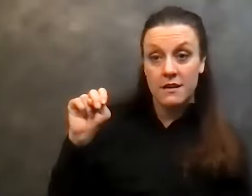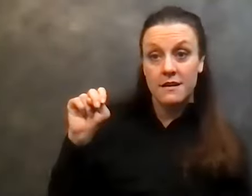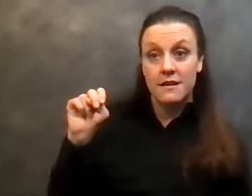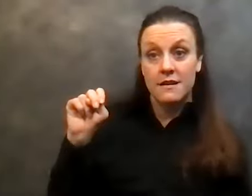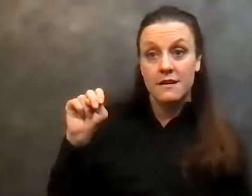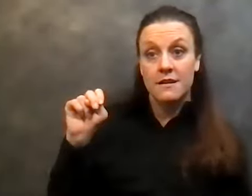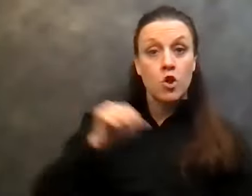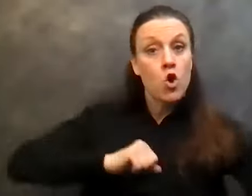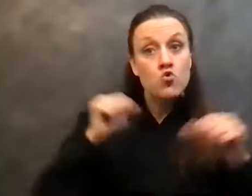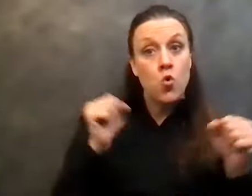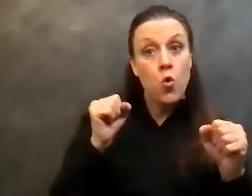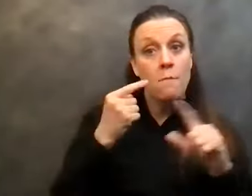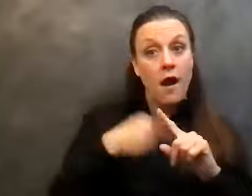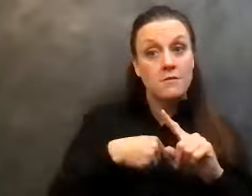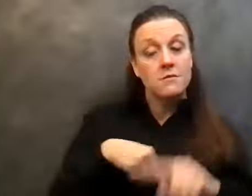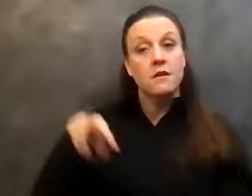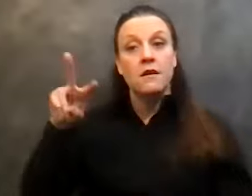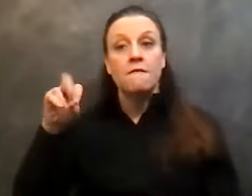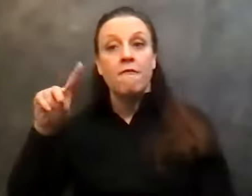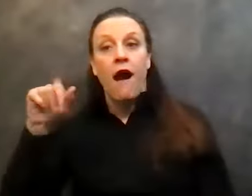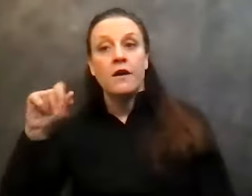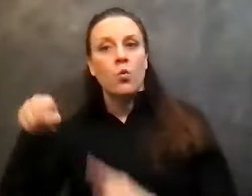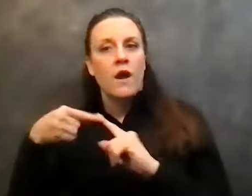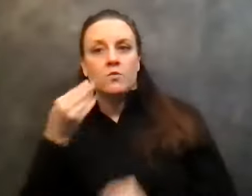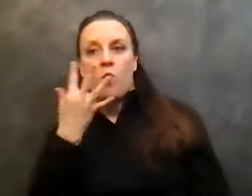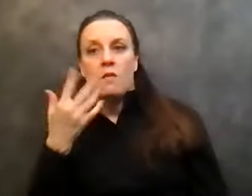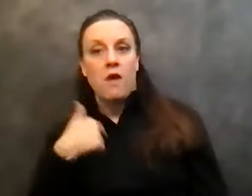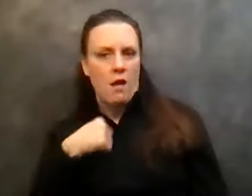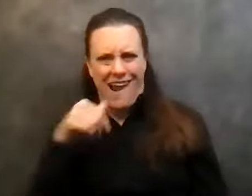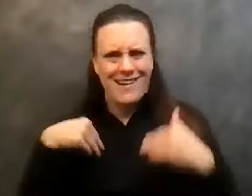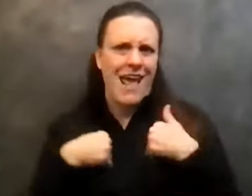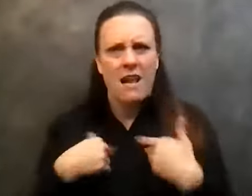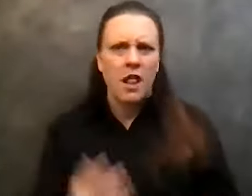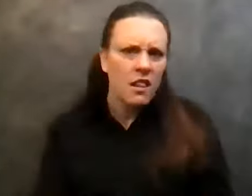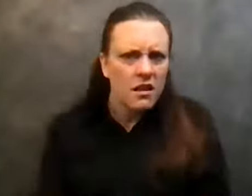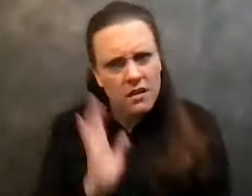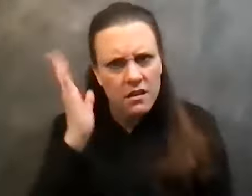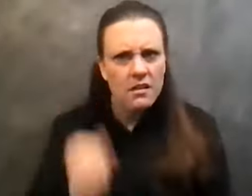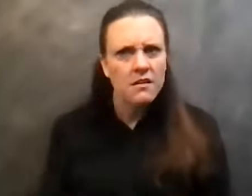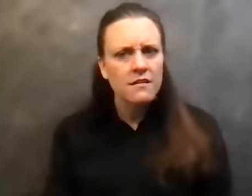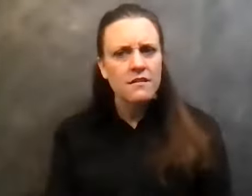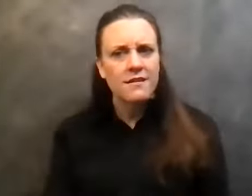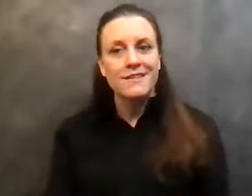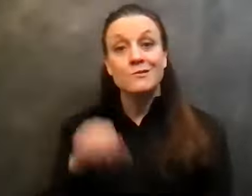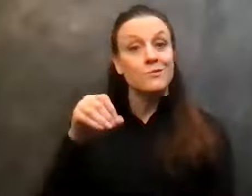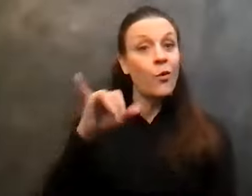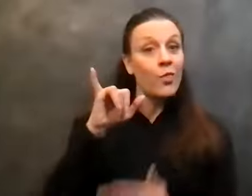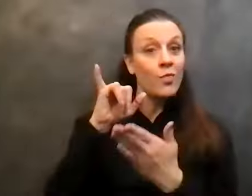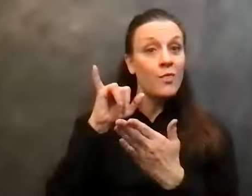and vodka in the warmer months. I'm not an animal, you know, so so that's really what what